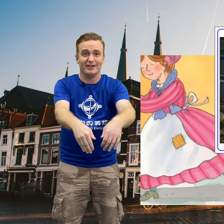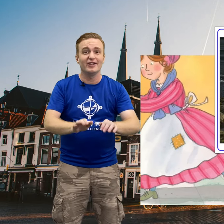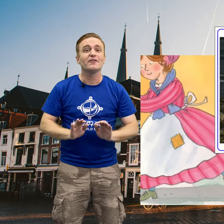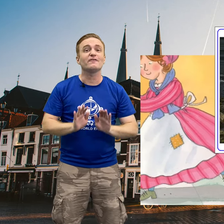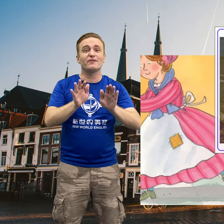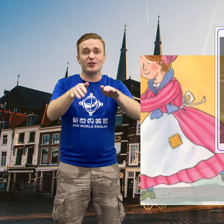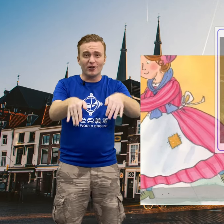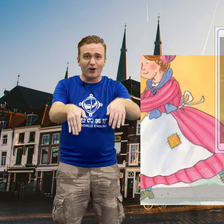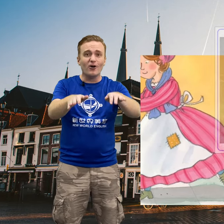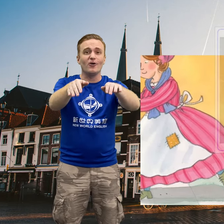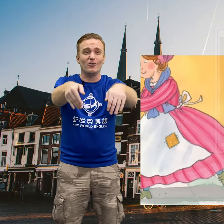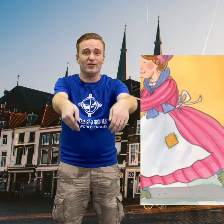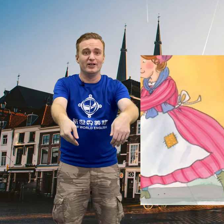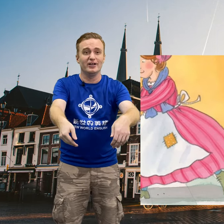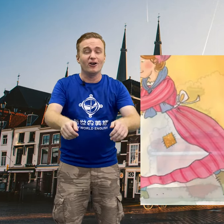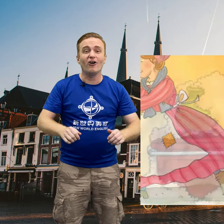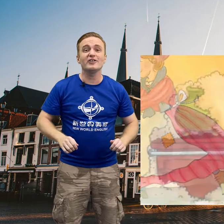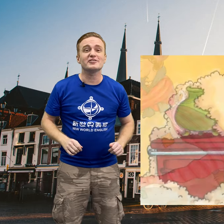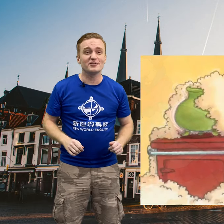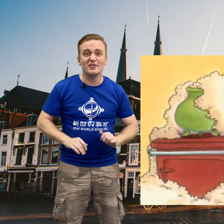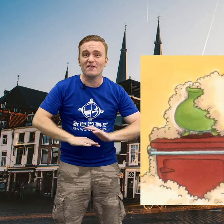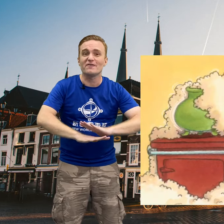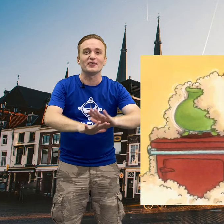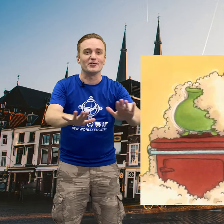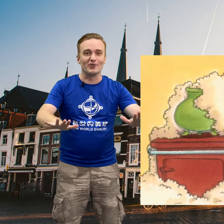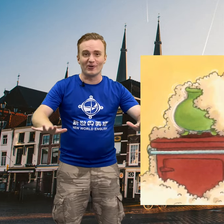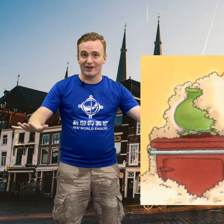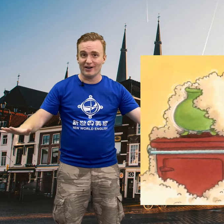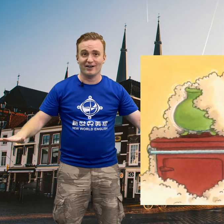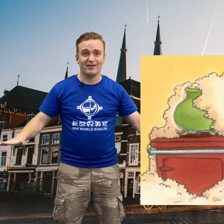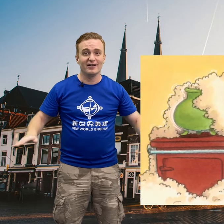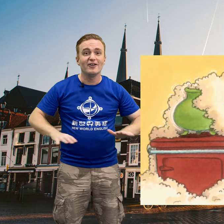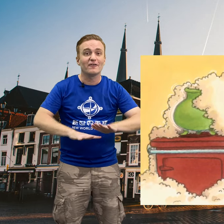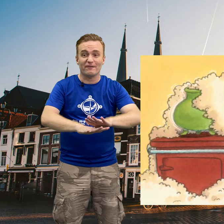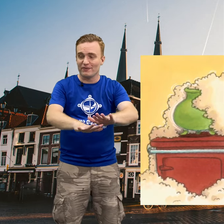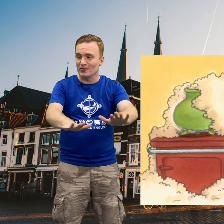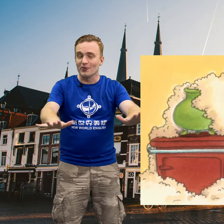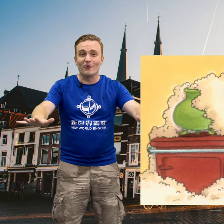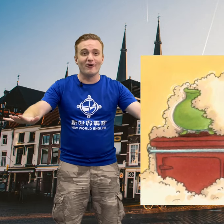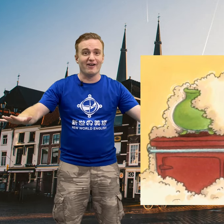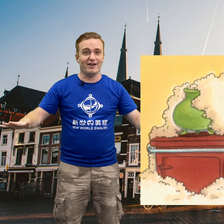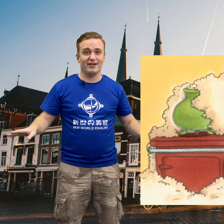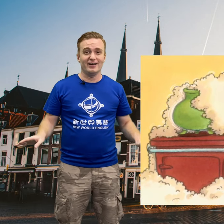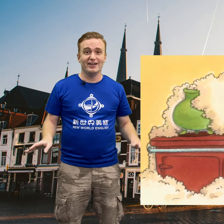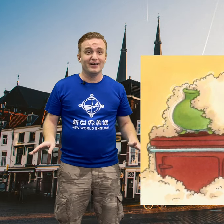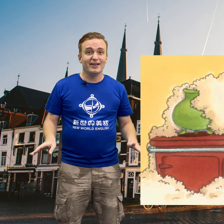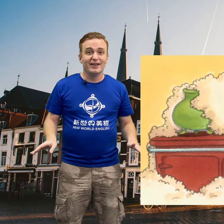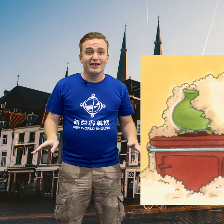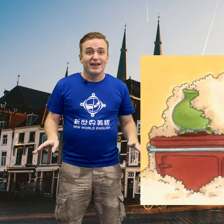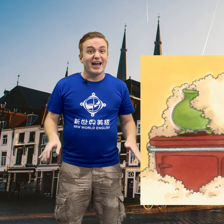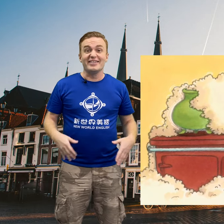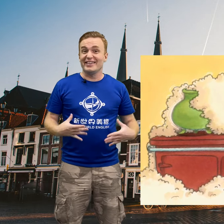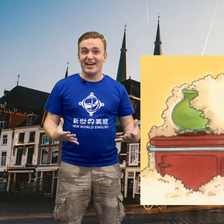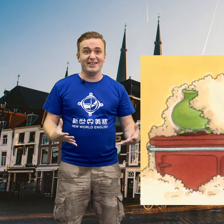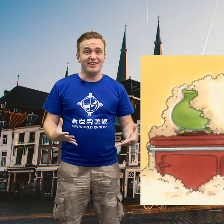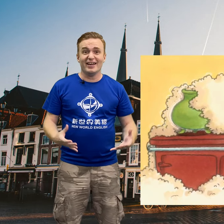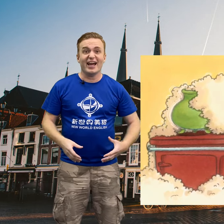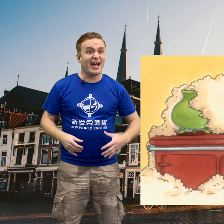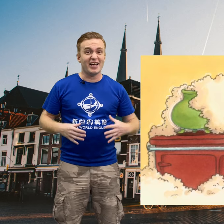Flow. Onto the floor. Floor. And then as